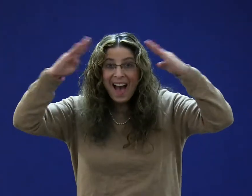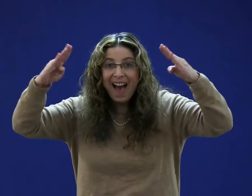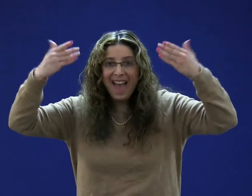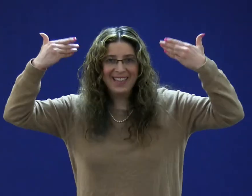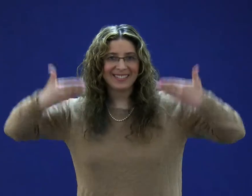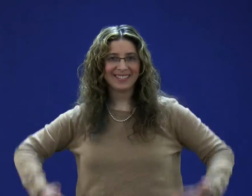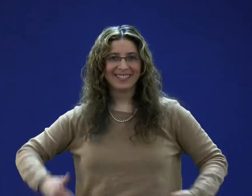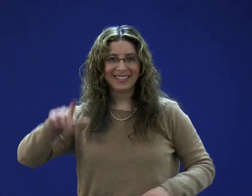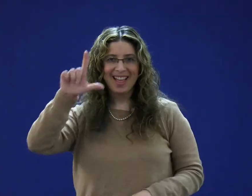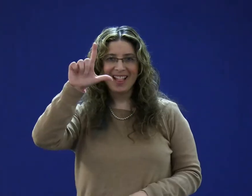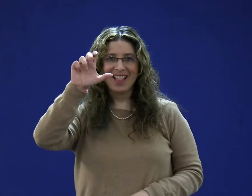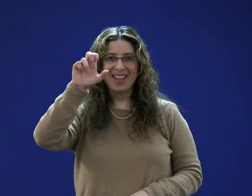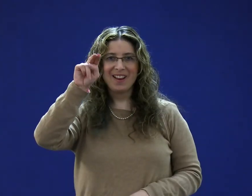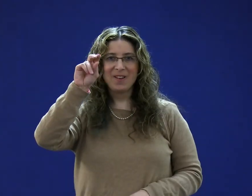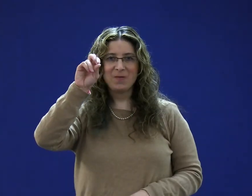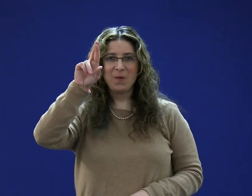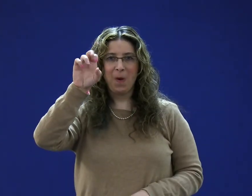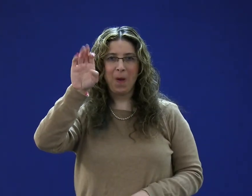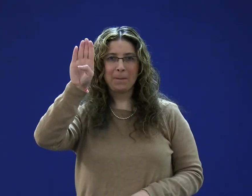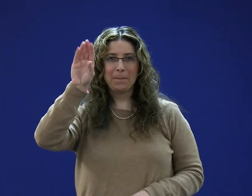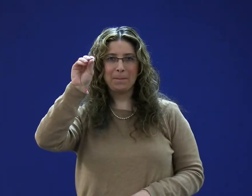Hi there! I'm Lenore Borner.